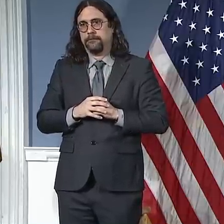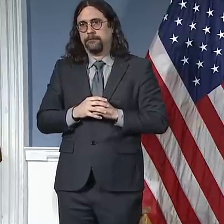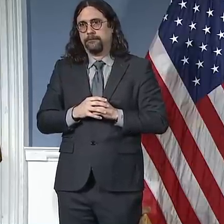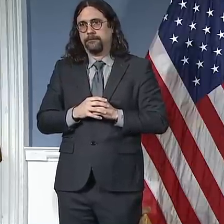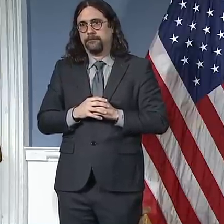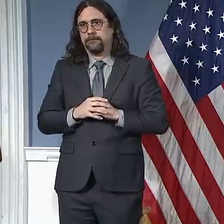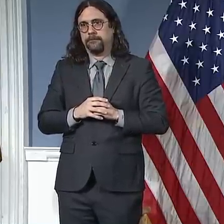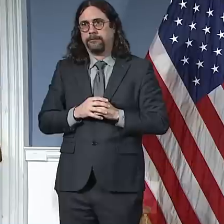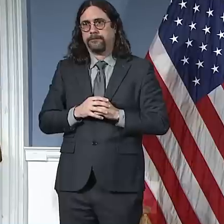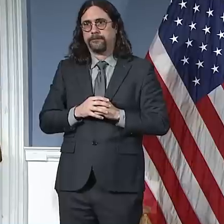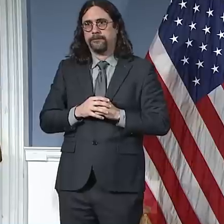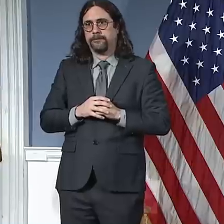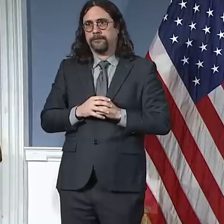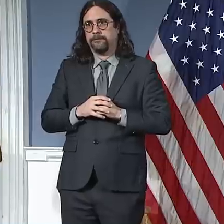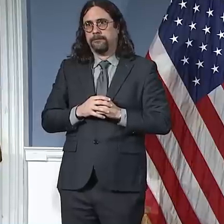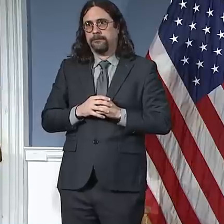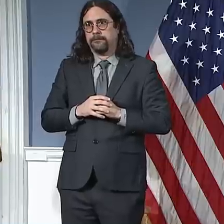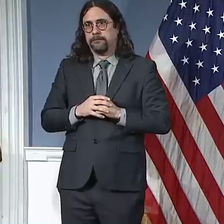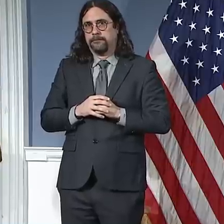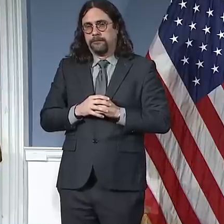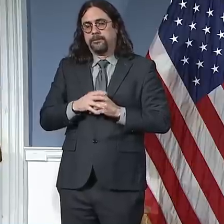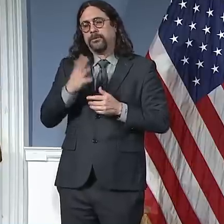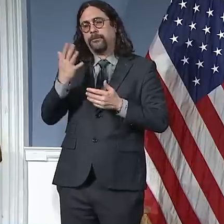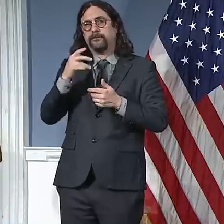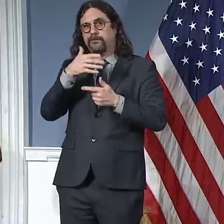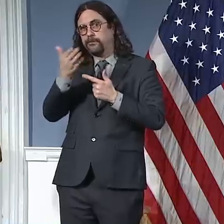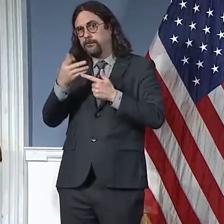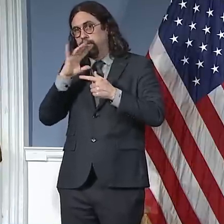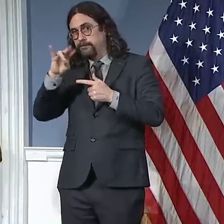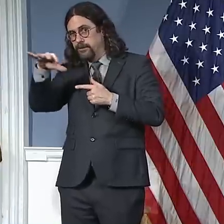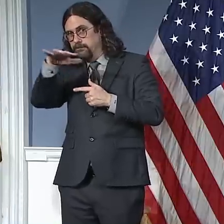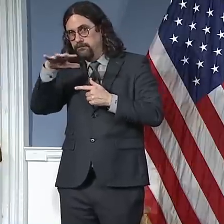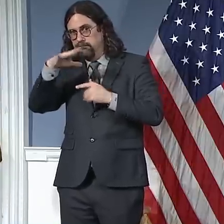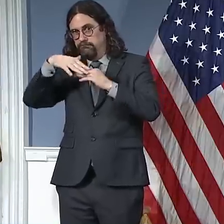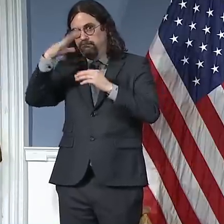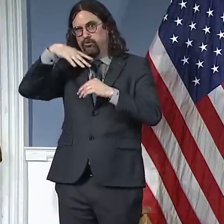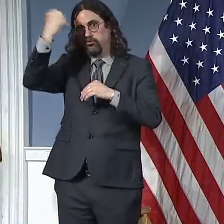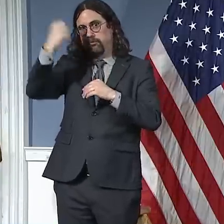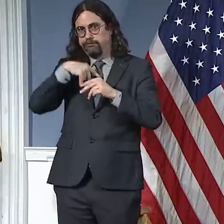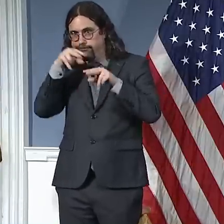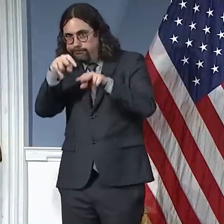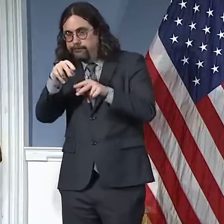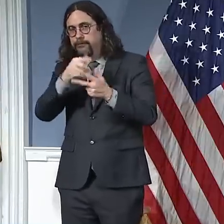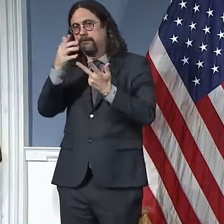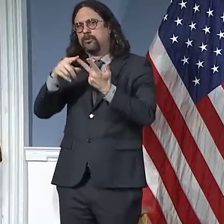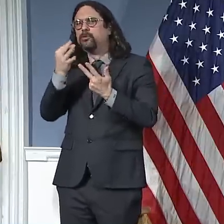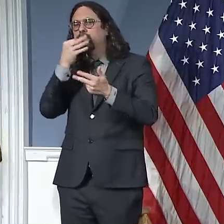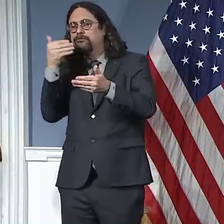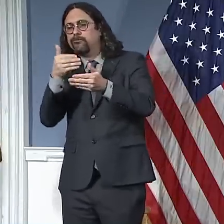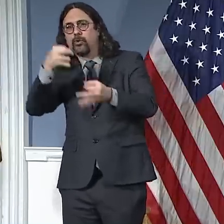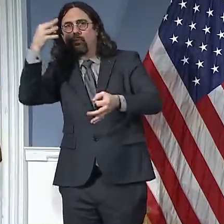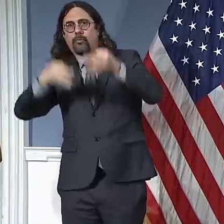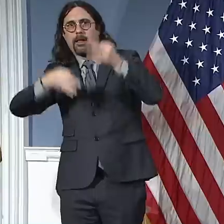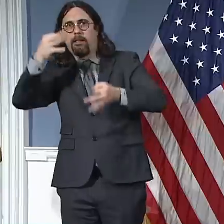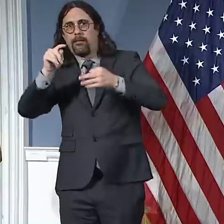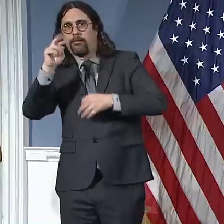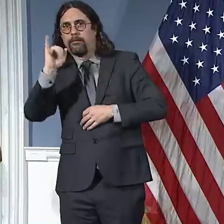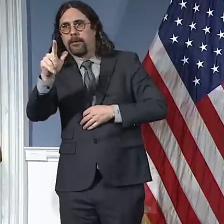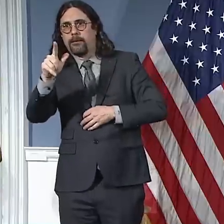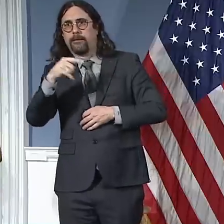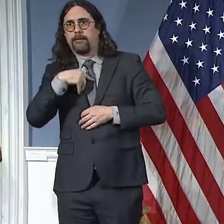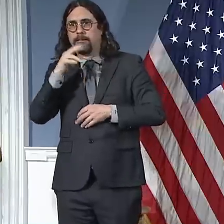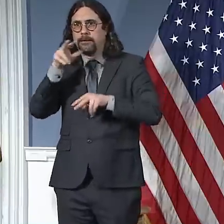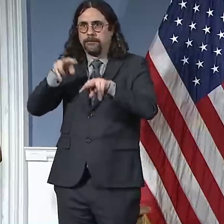require actions by the district attorneys. We will work with them to determine the proper outcome quickly. And then there's another group of about